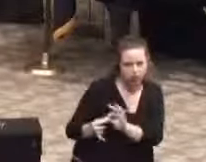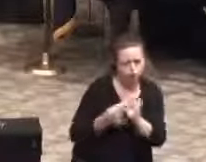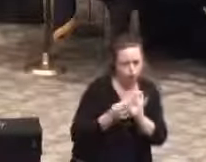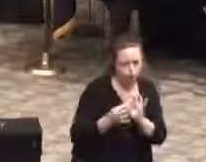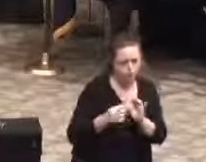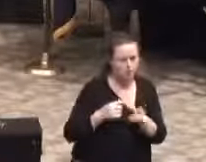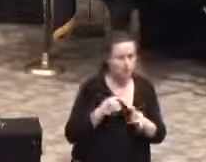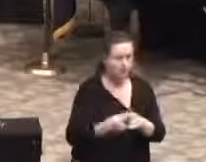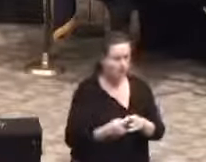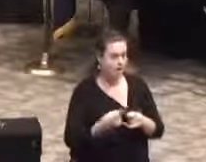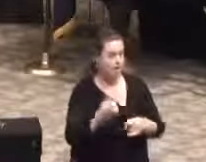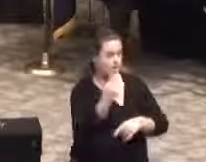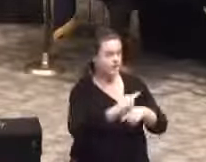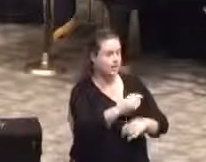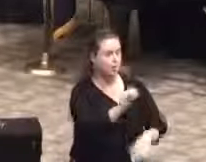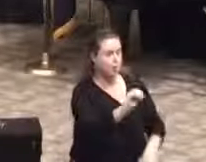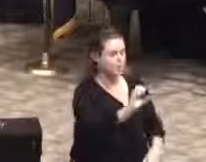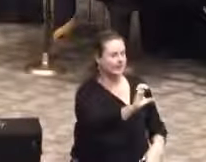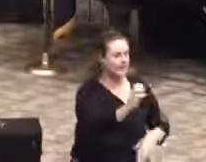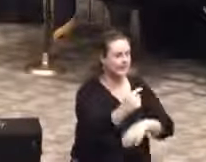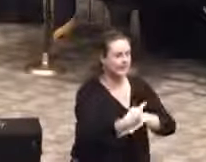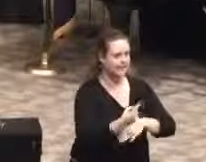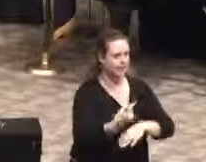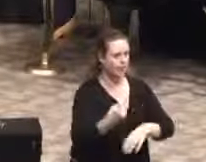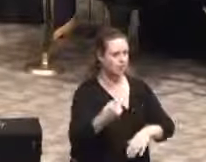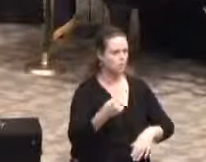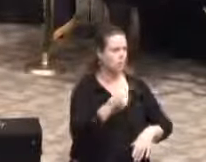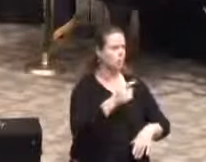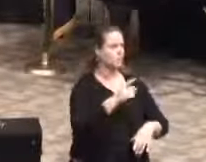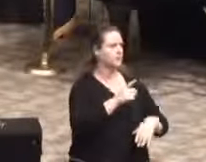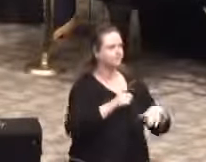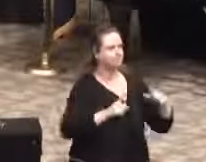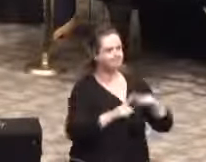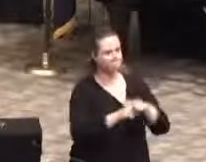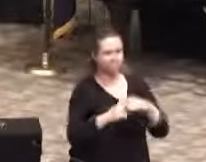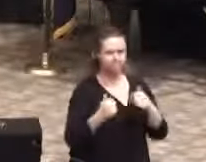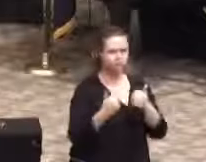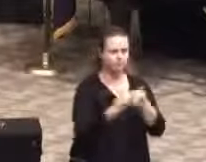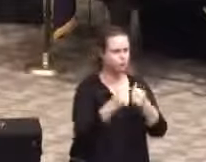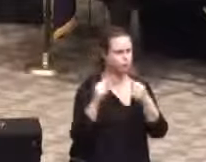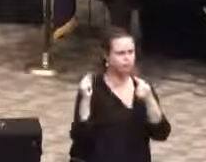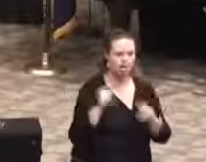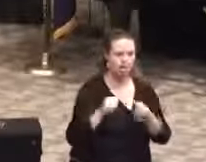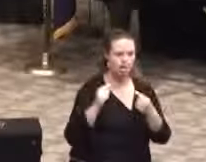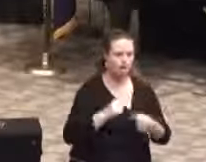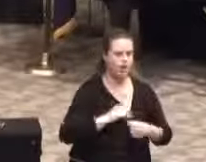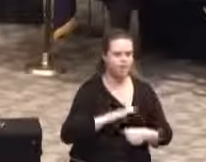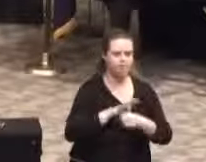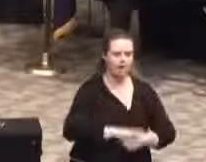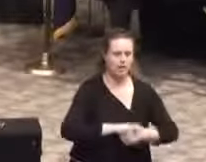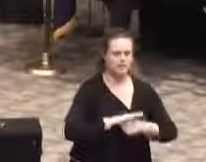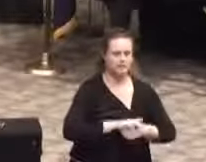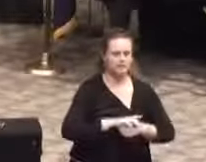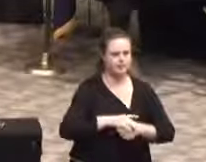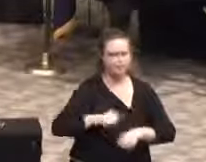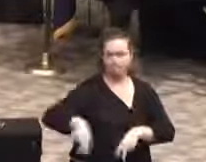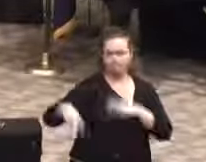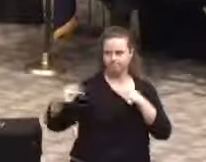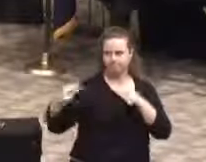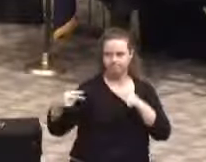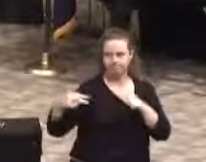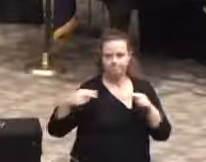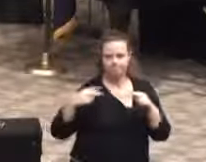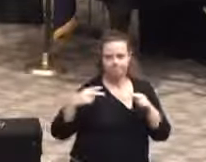OC Day. We each had our own struggles and ways of dealing with the stress. We turned to one another